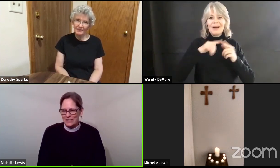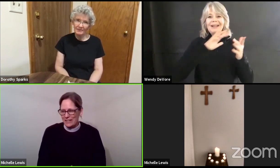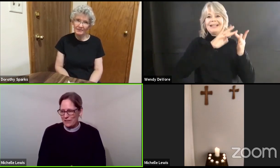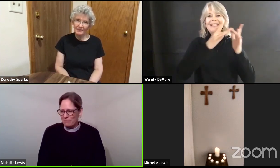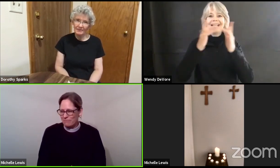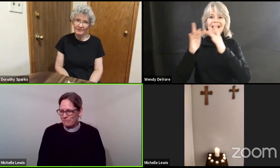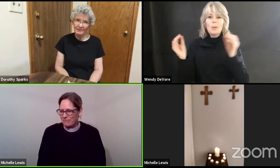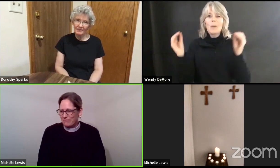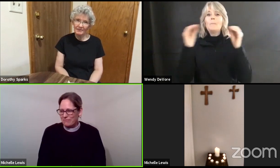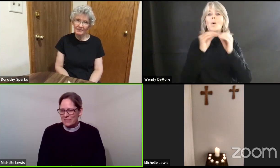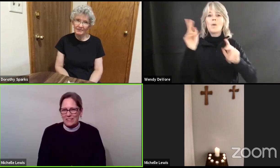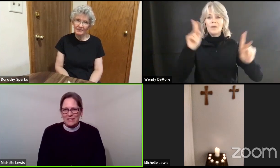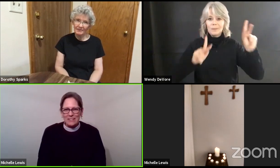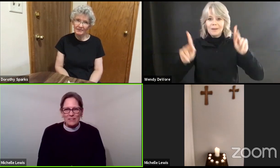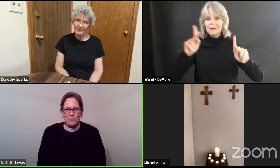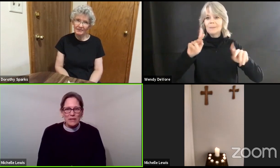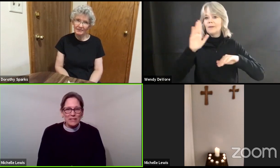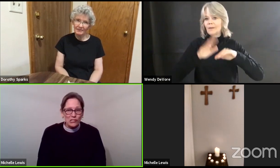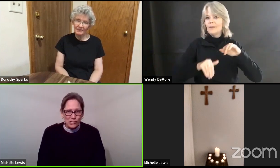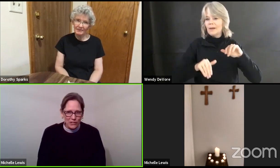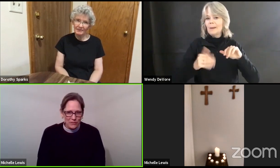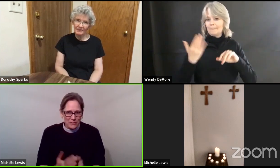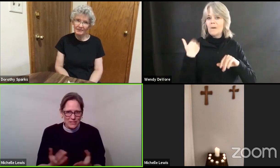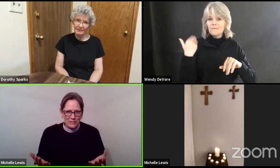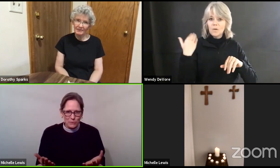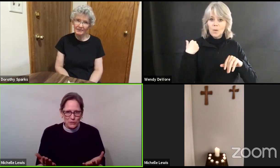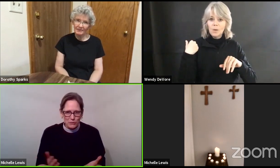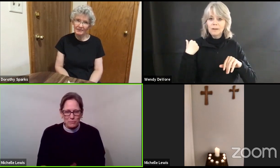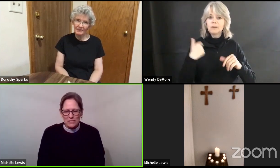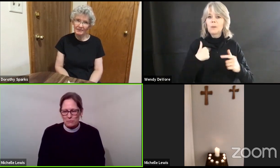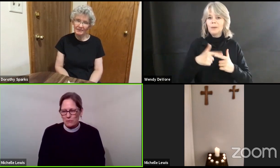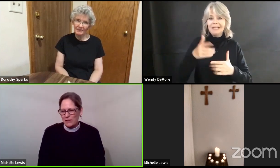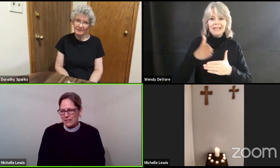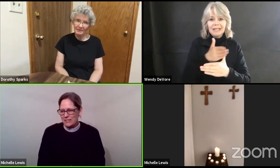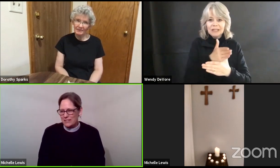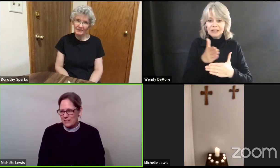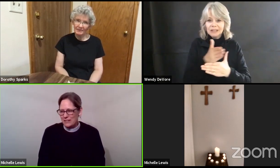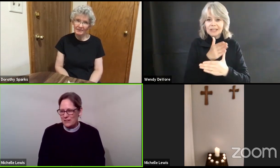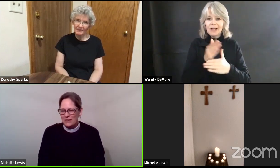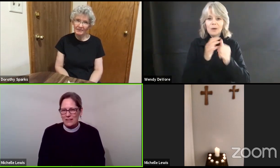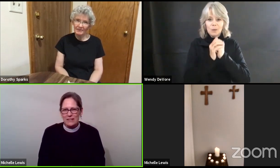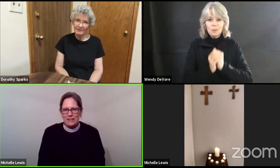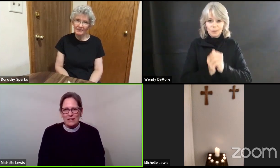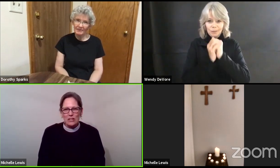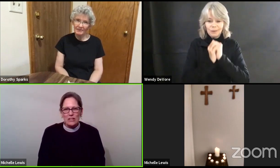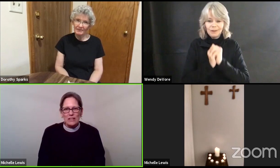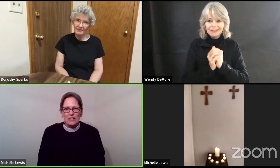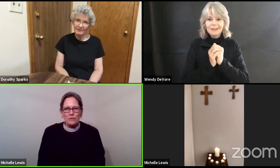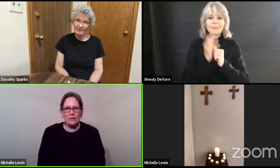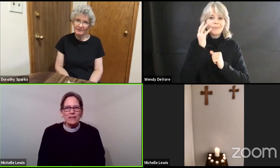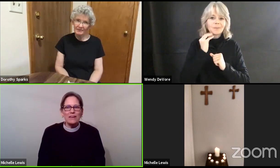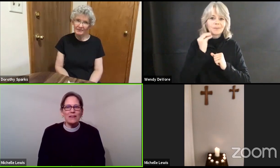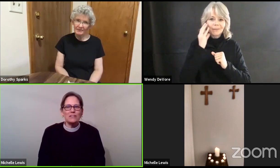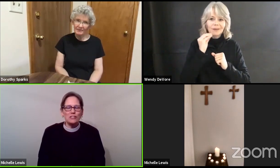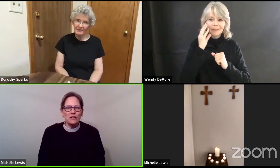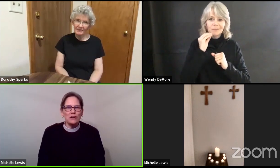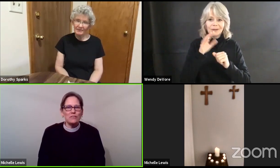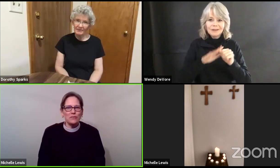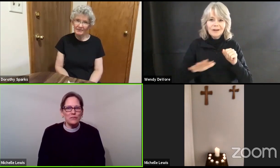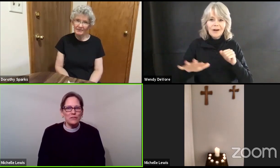time. We can share this worship experience. We can share the good